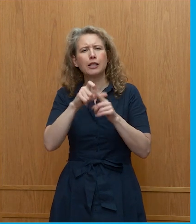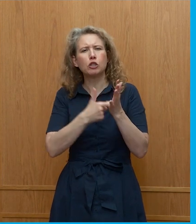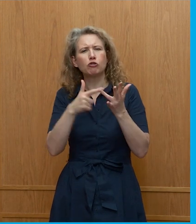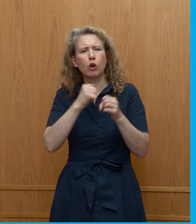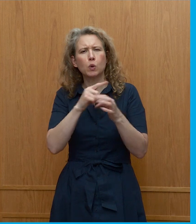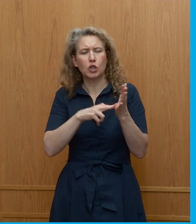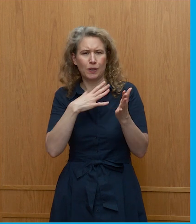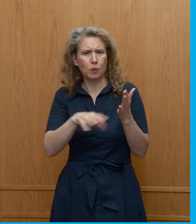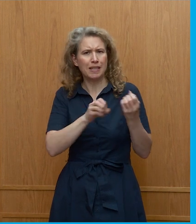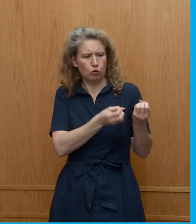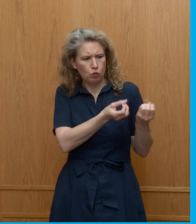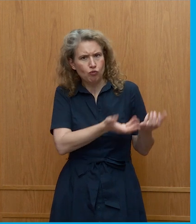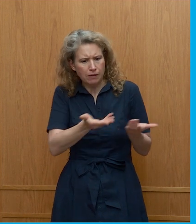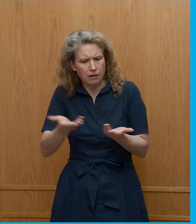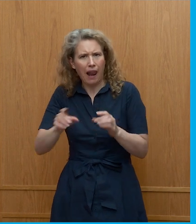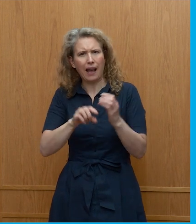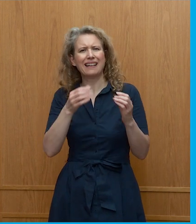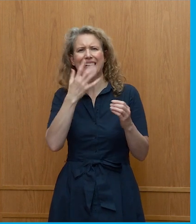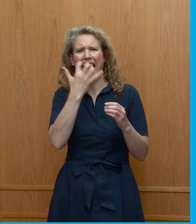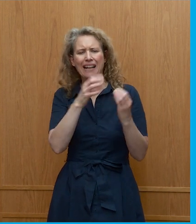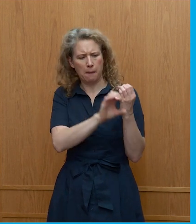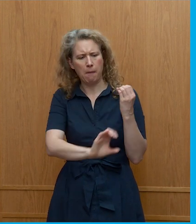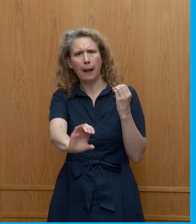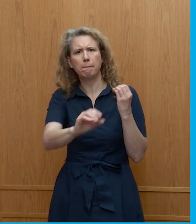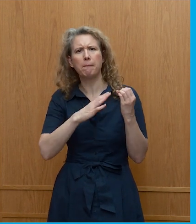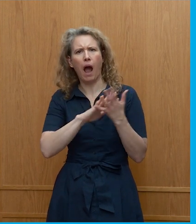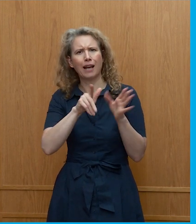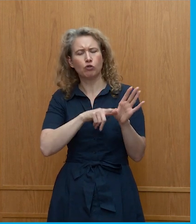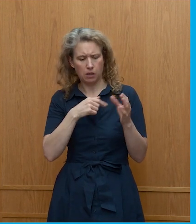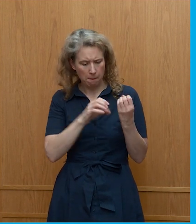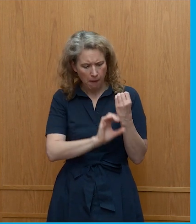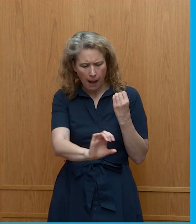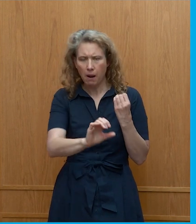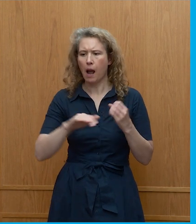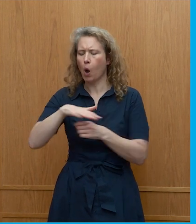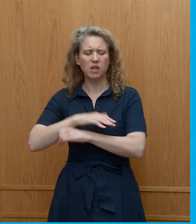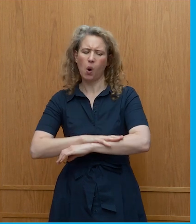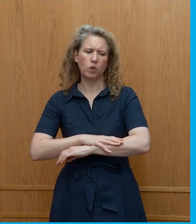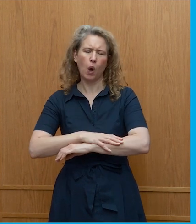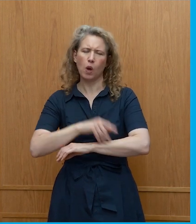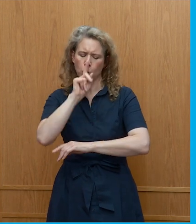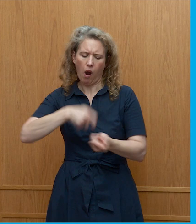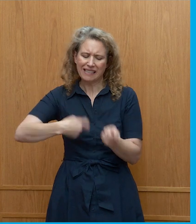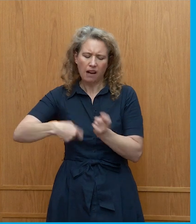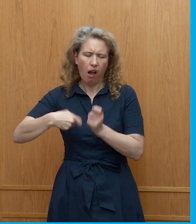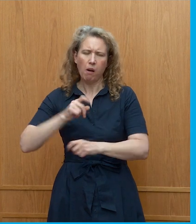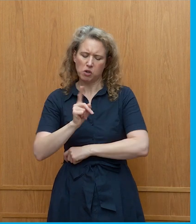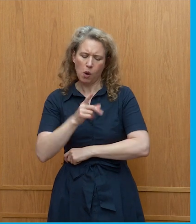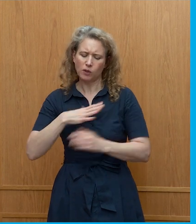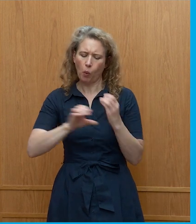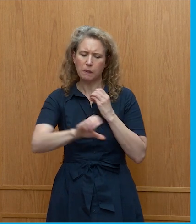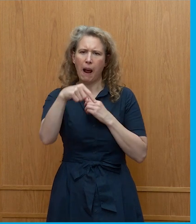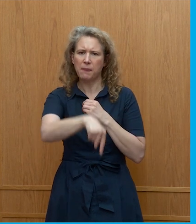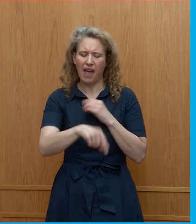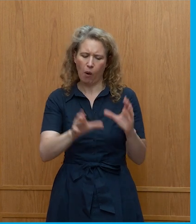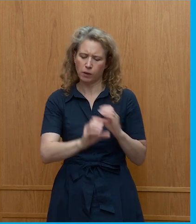do green hydrogen, getting the pipeline approved is just a pain. It's really hard with all these local neighborhoods, right? So